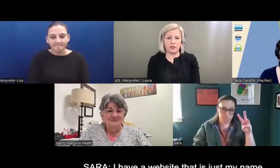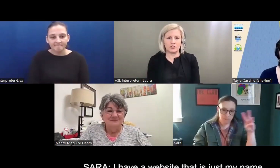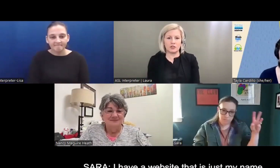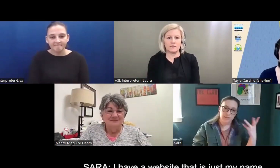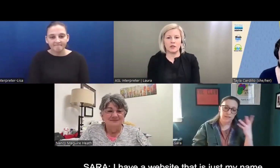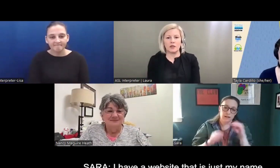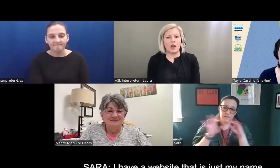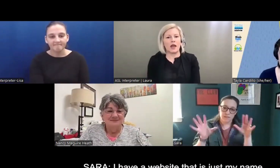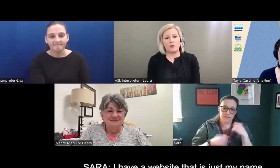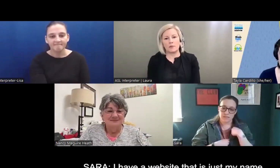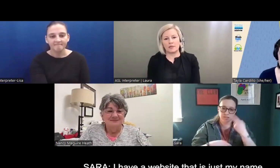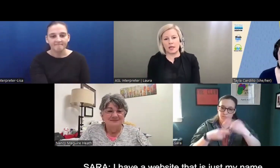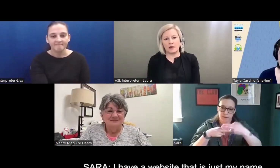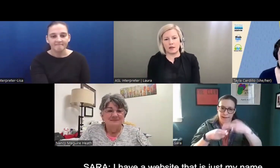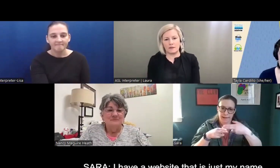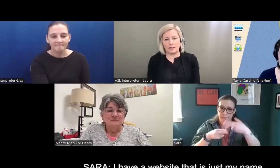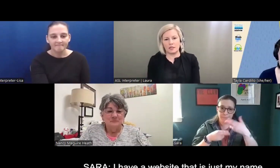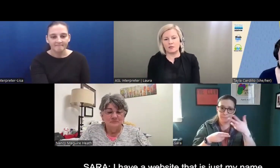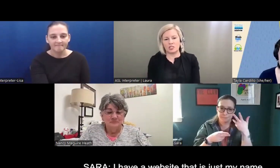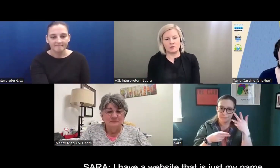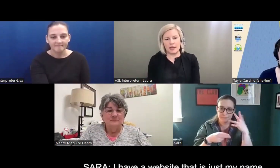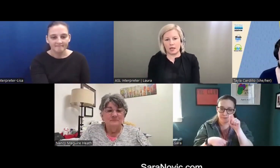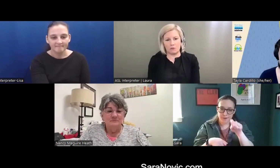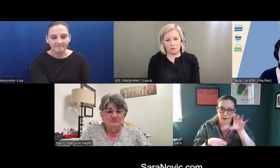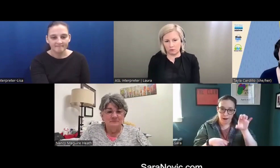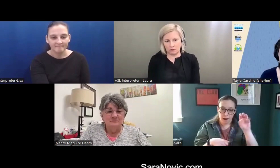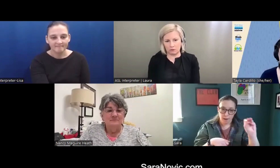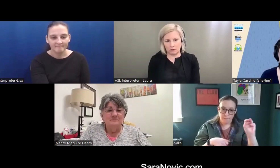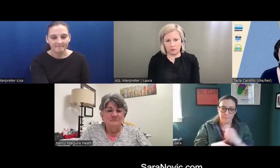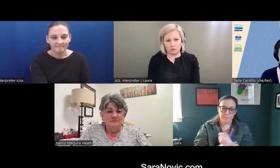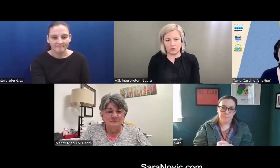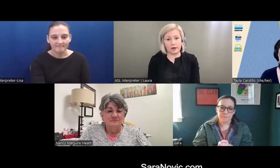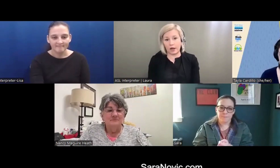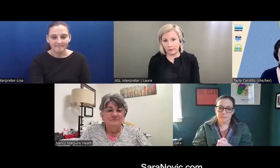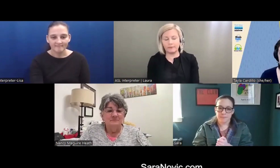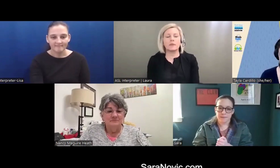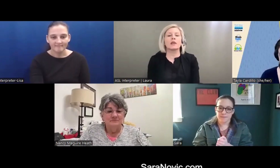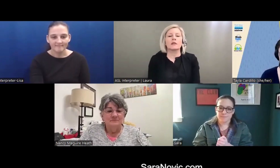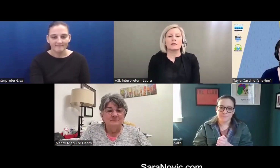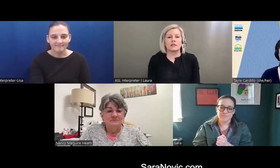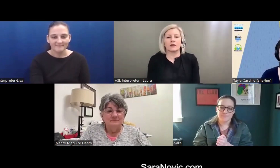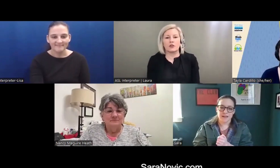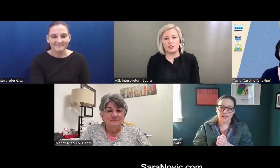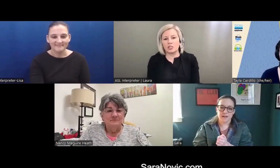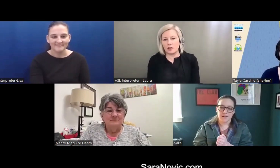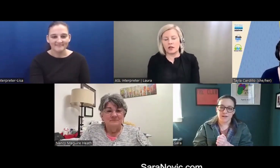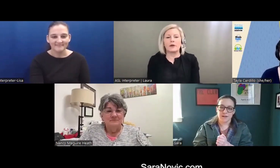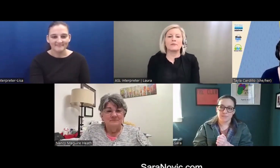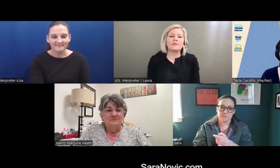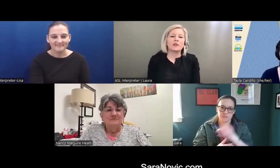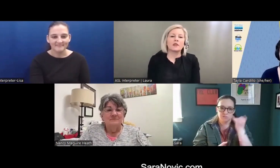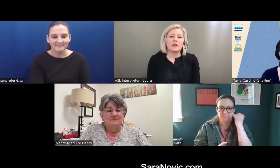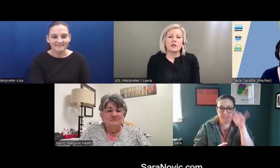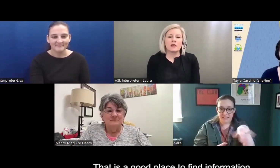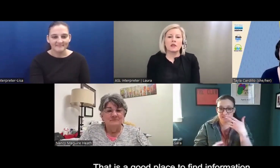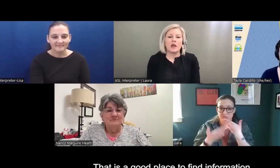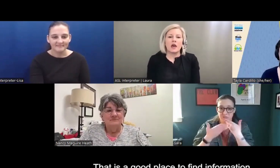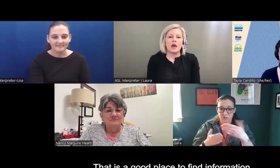Yeah, sure. I have a website, obviously. It's just my name, dot com, sarahnovich.com.